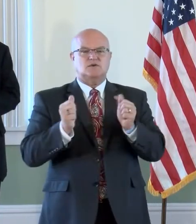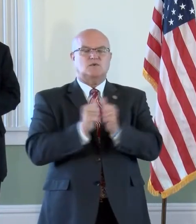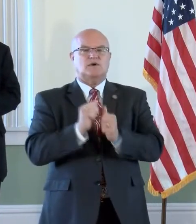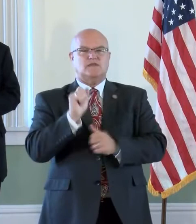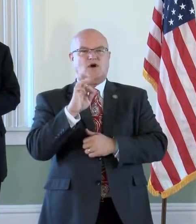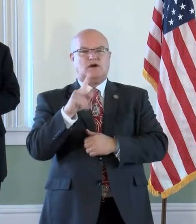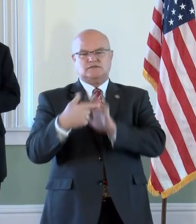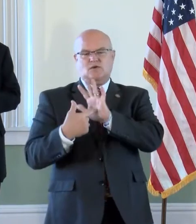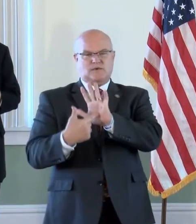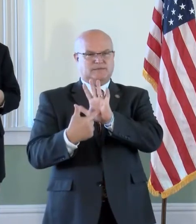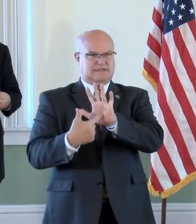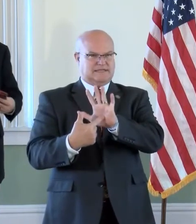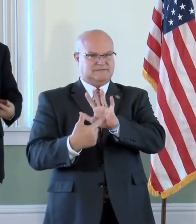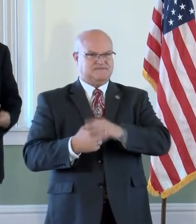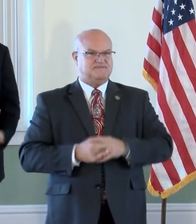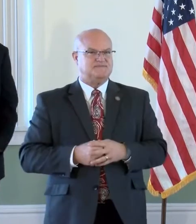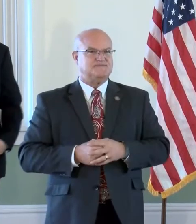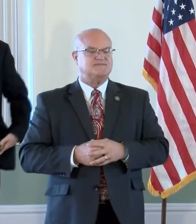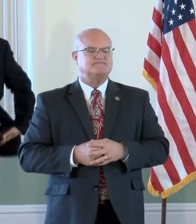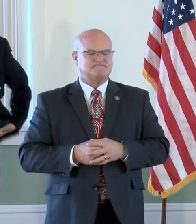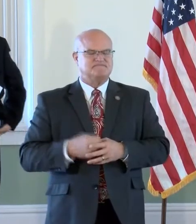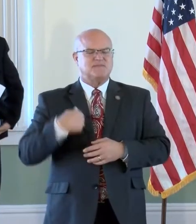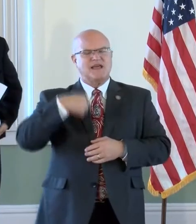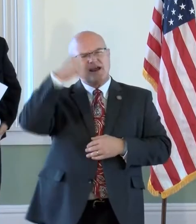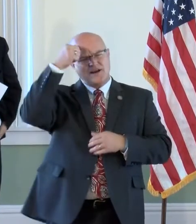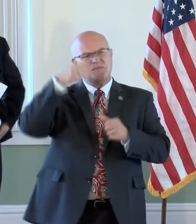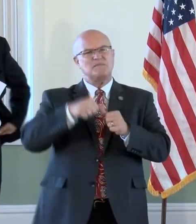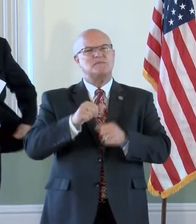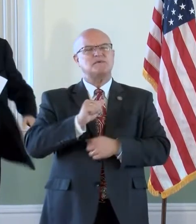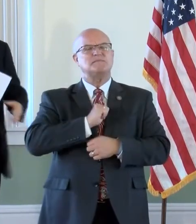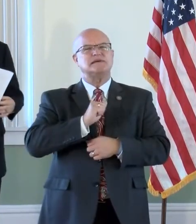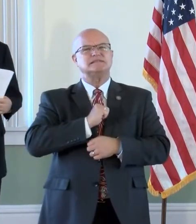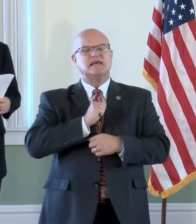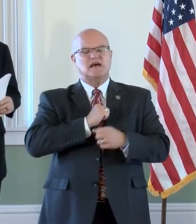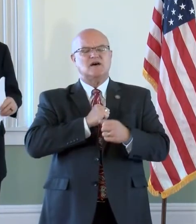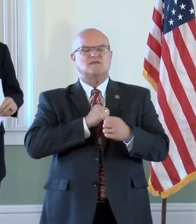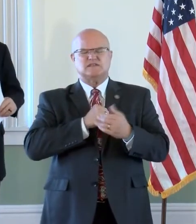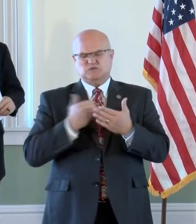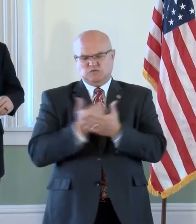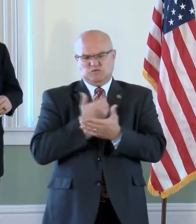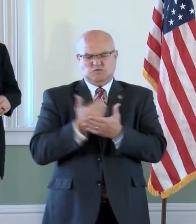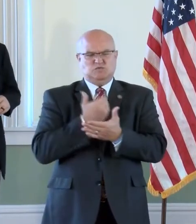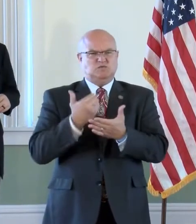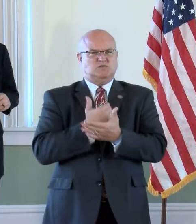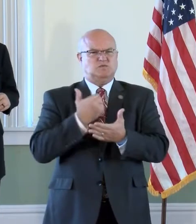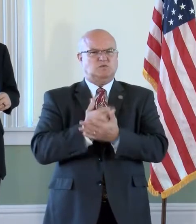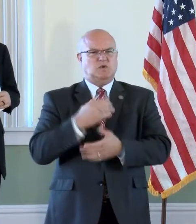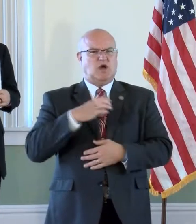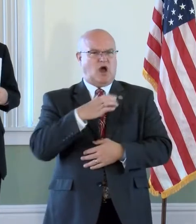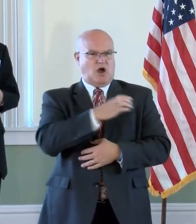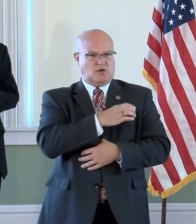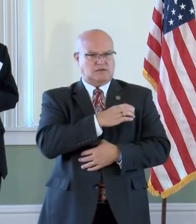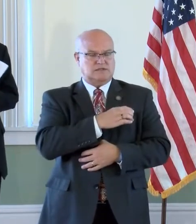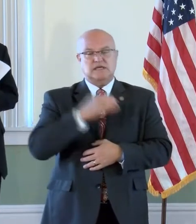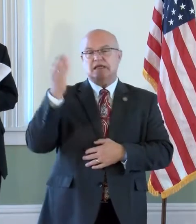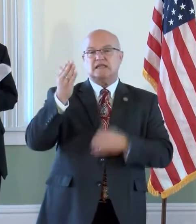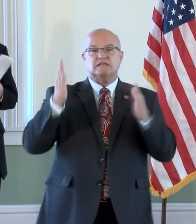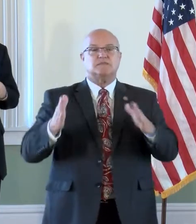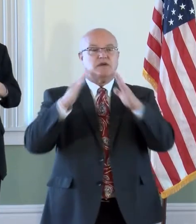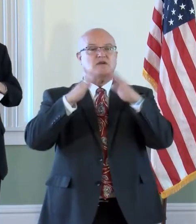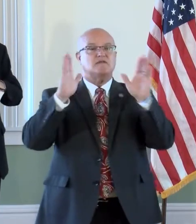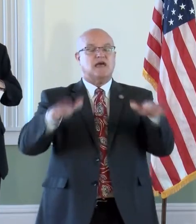in Arkansas. I recall as a freshman member of Congress, the Speaker of the House